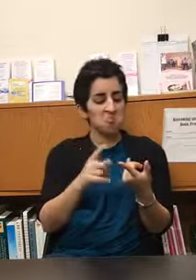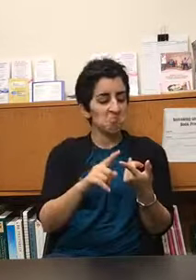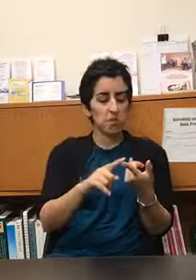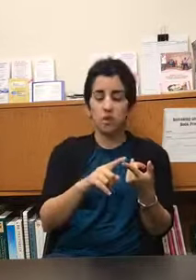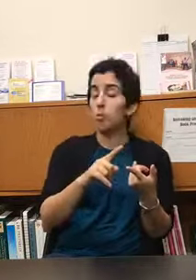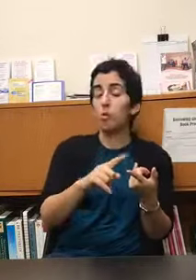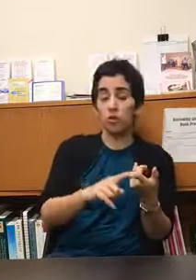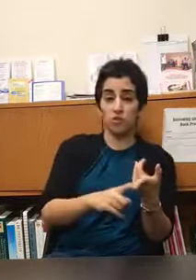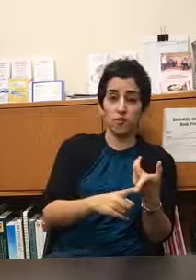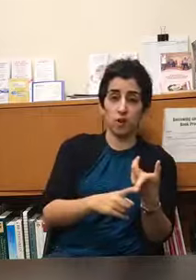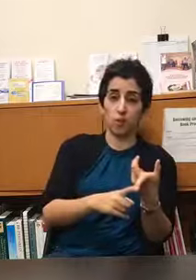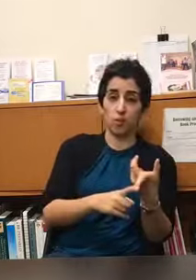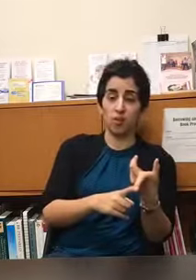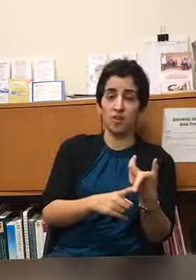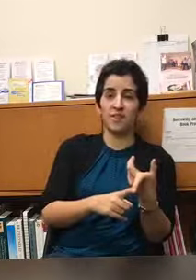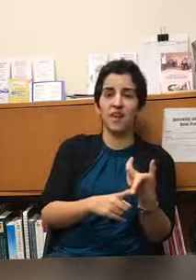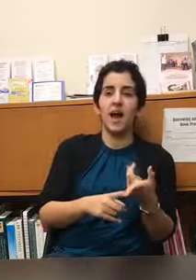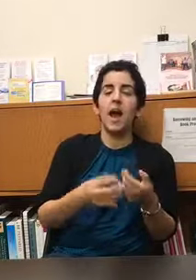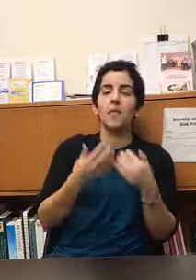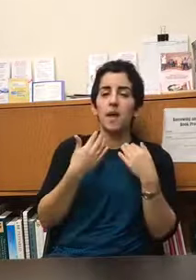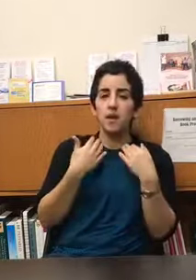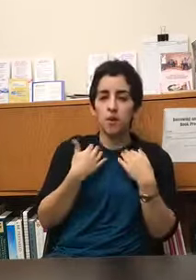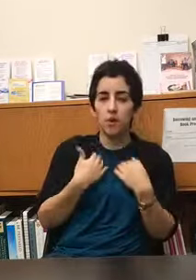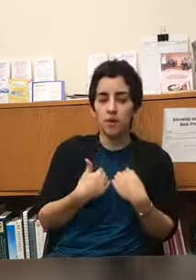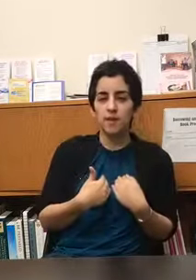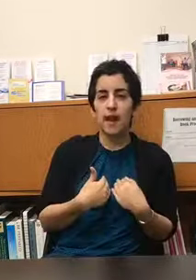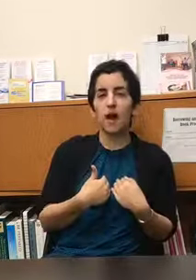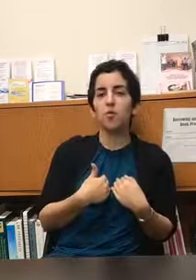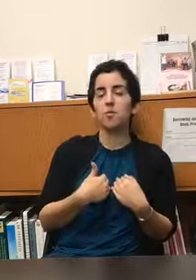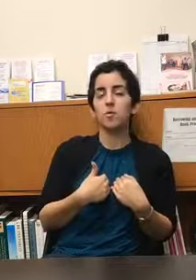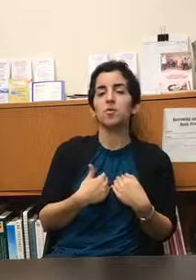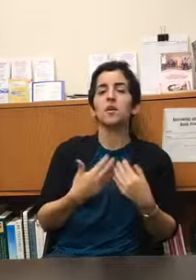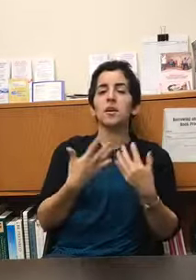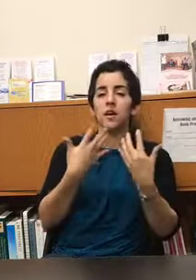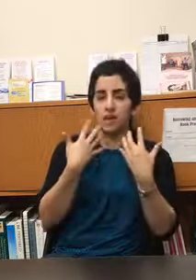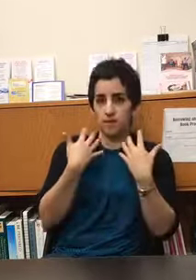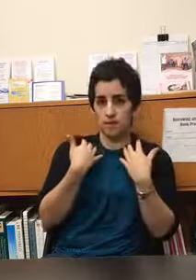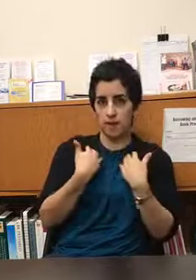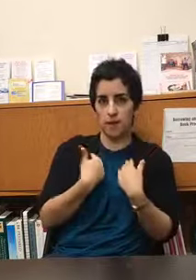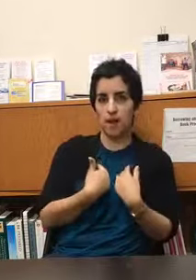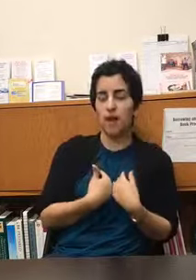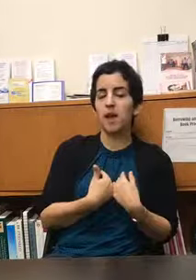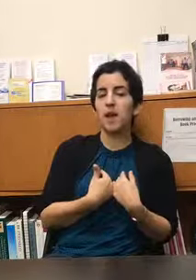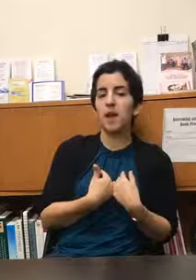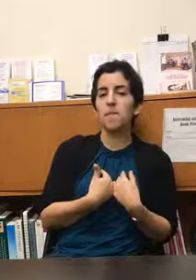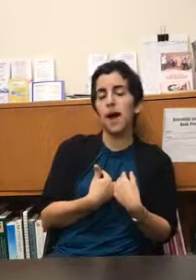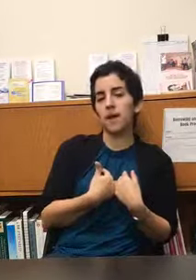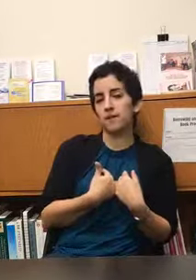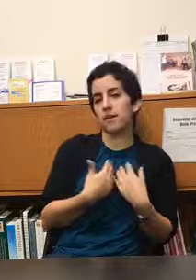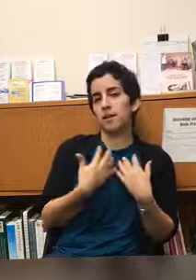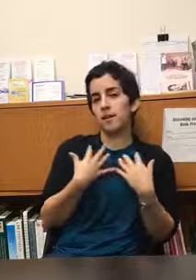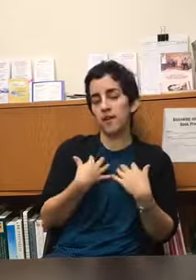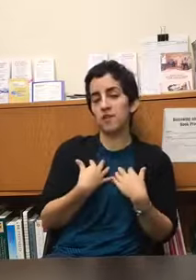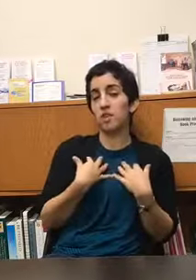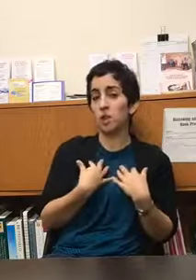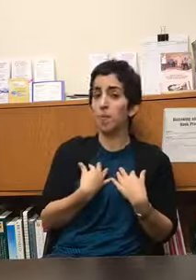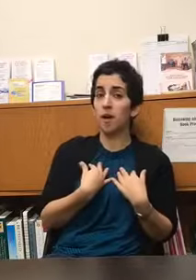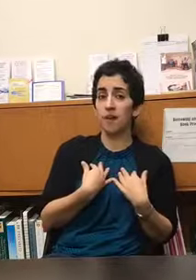the words if there are words and then notice how the music is impacting affecting your body